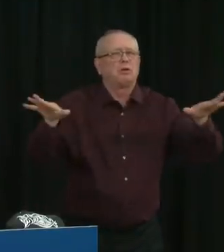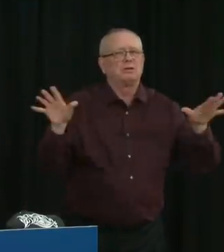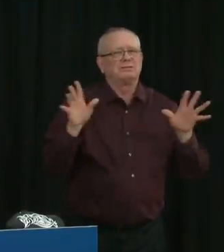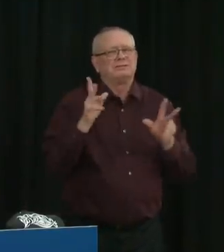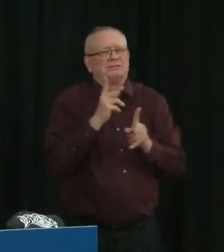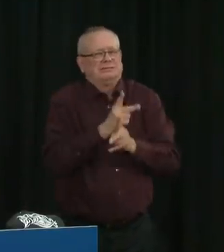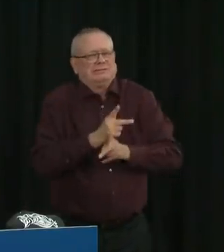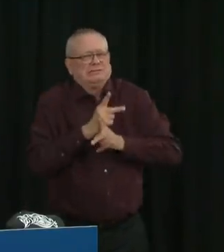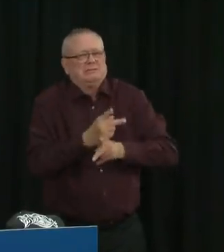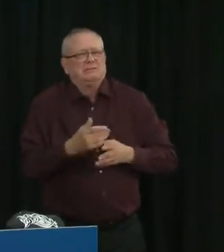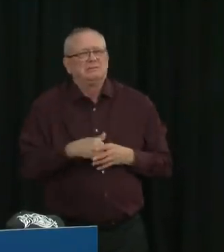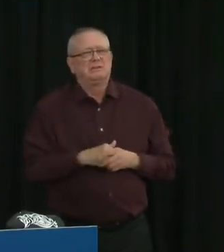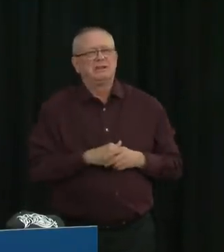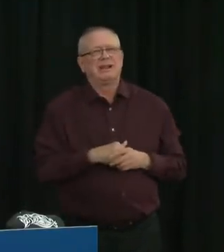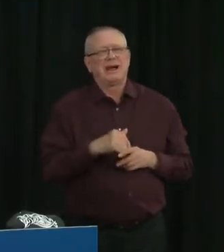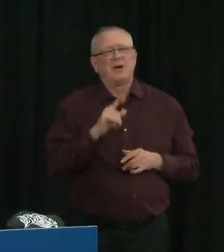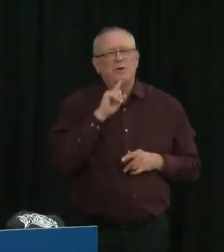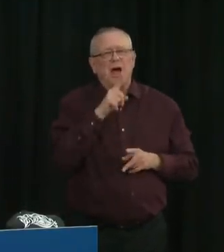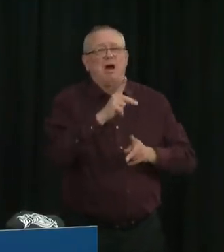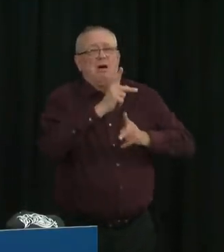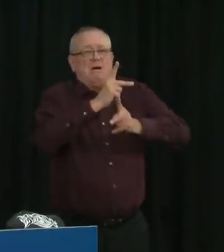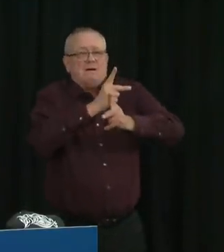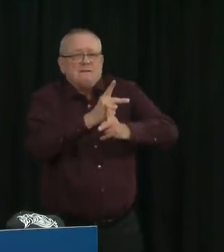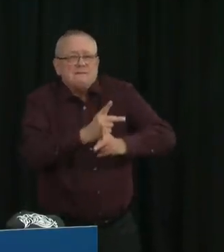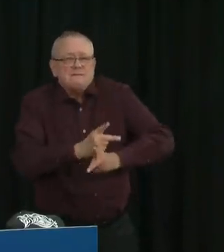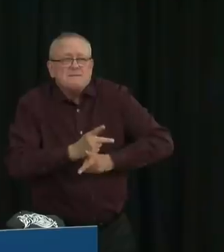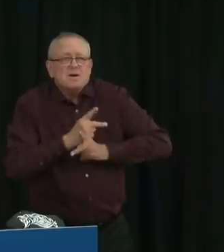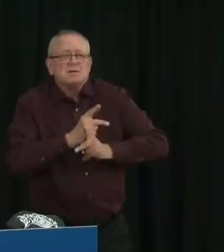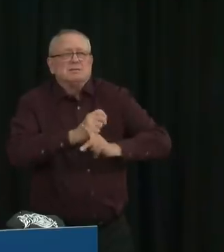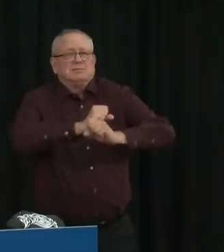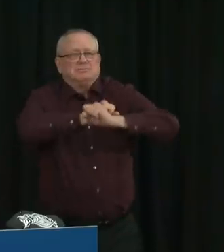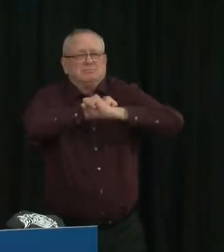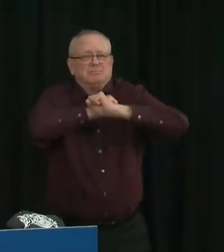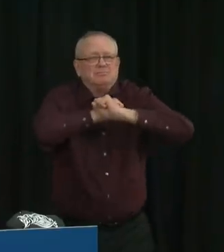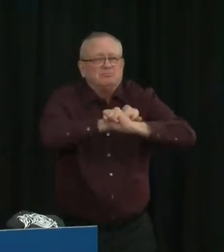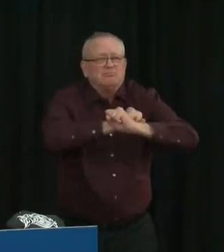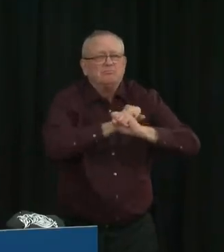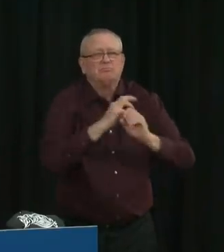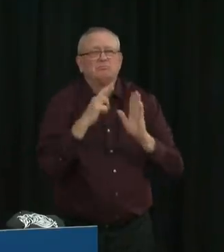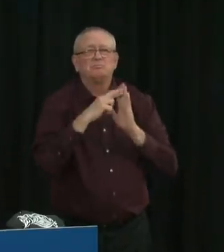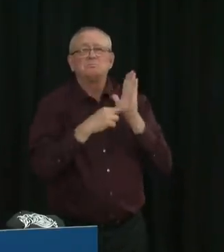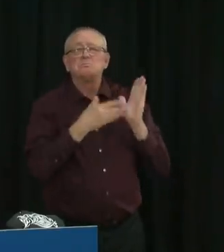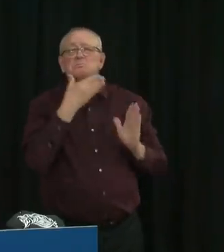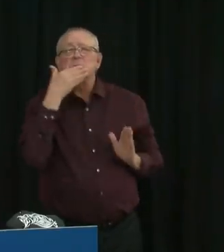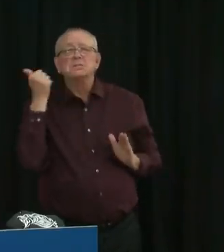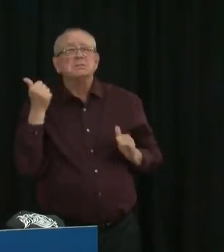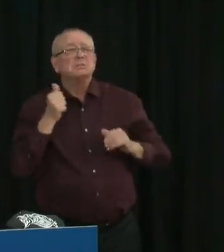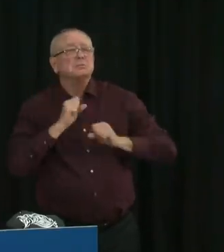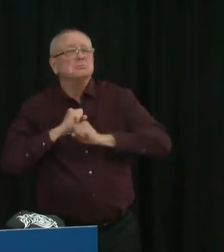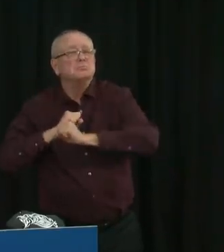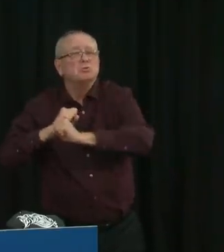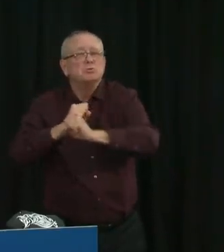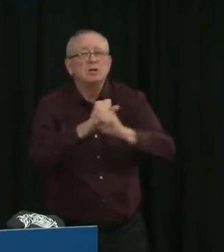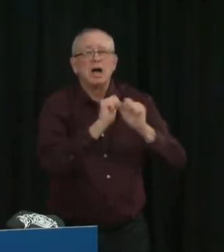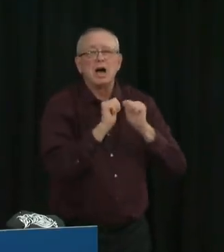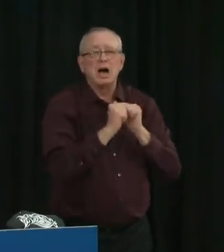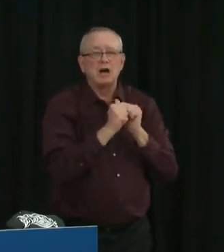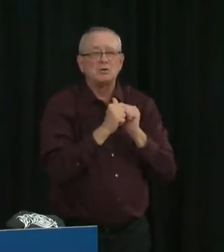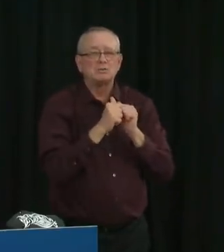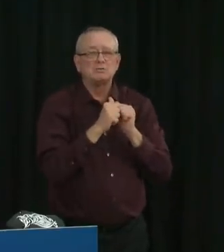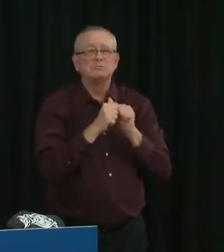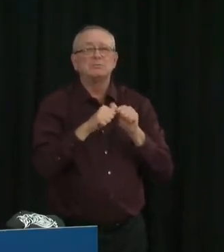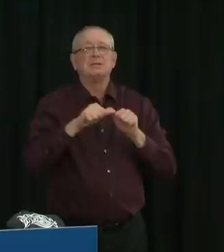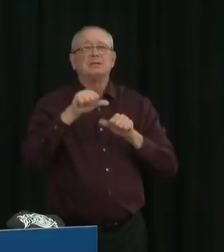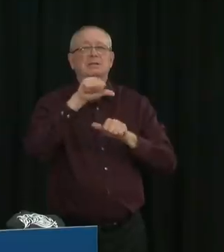and the impacts of restrictions, remains each other. These days right now are our chance to avoid stronger